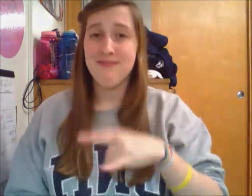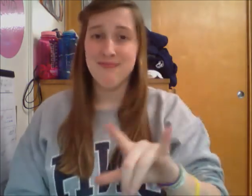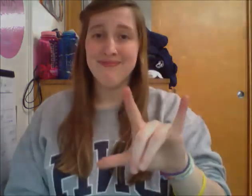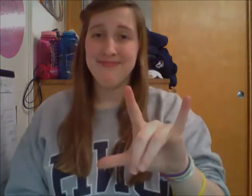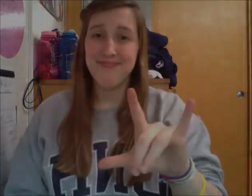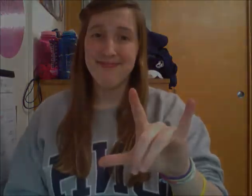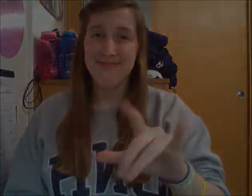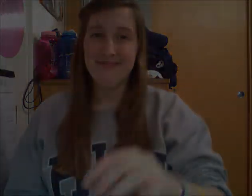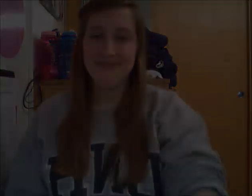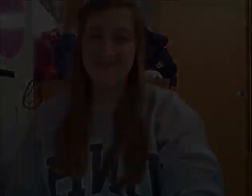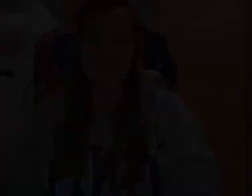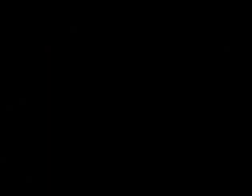you bro you.